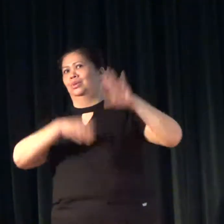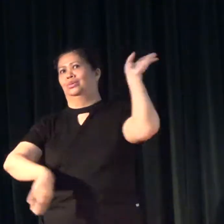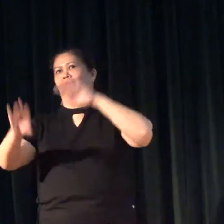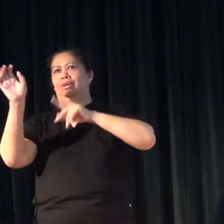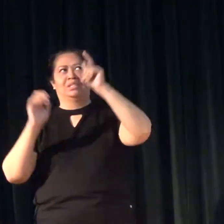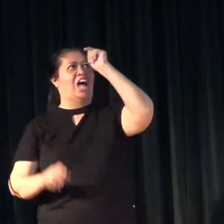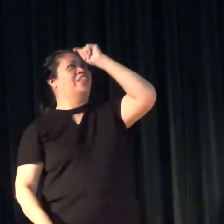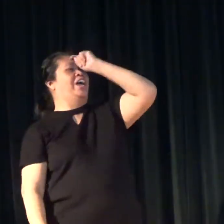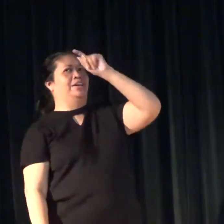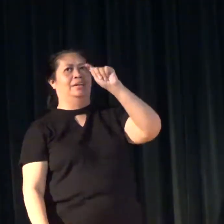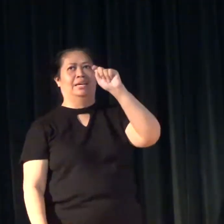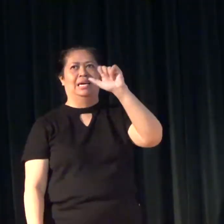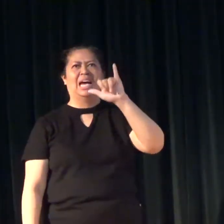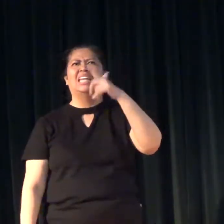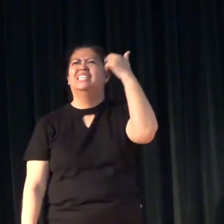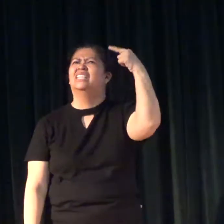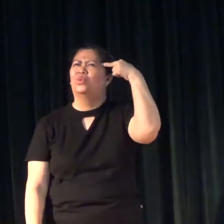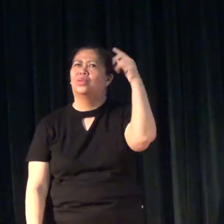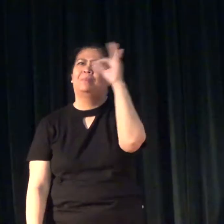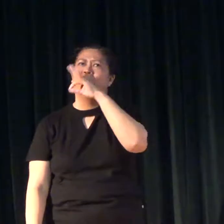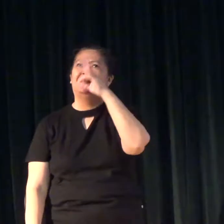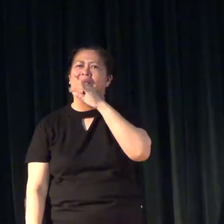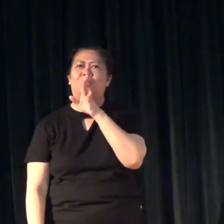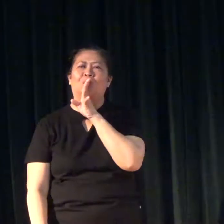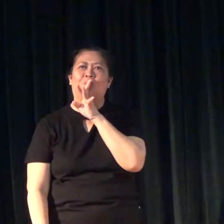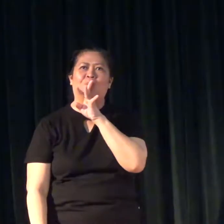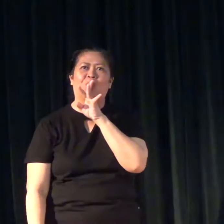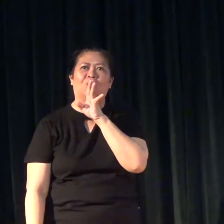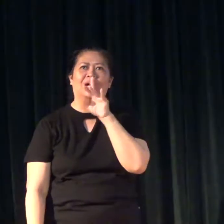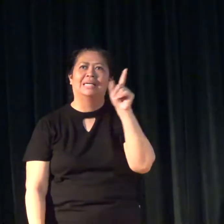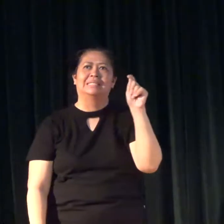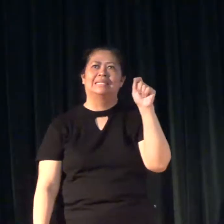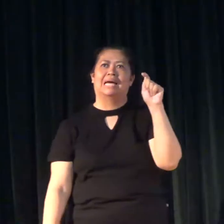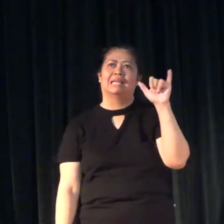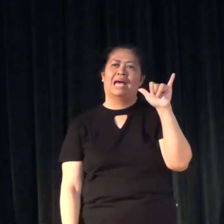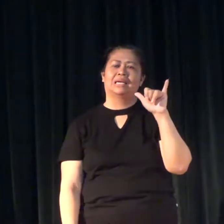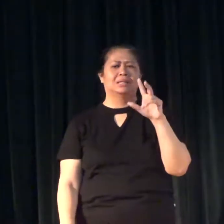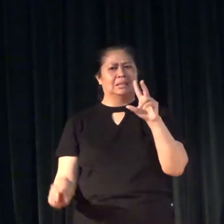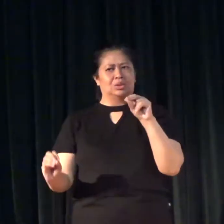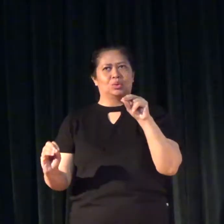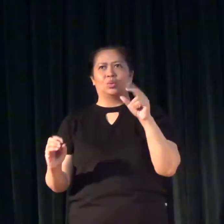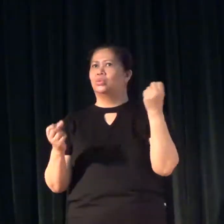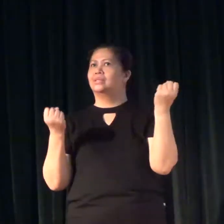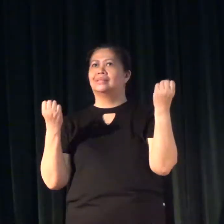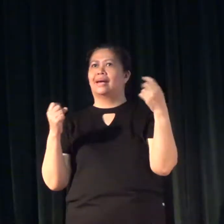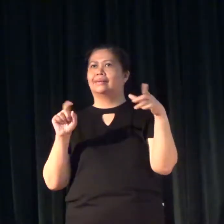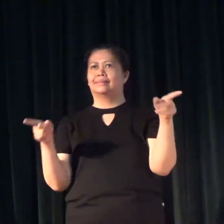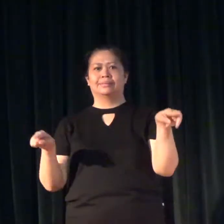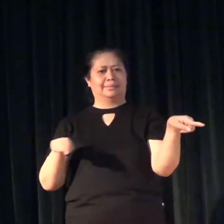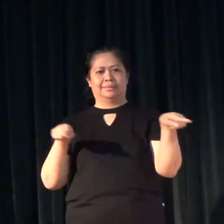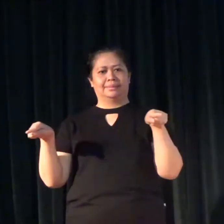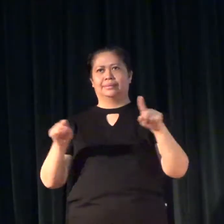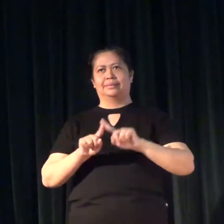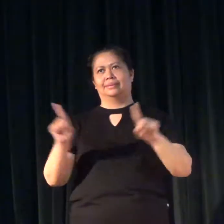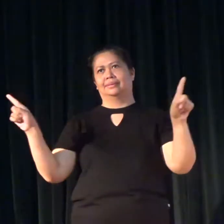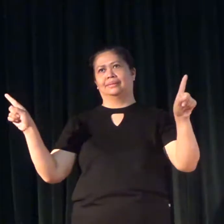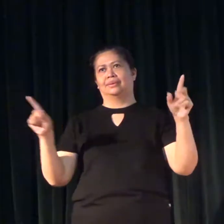nga, Filipino is Filipino. It has no sign version.